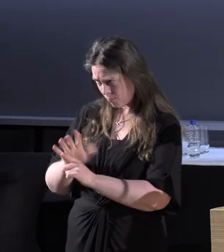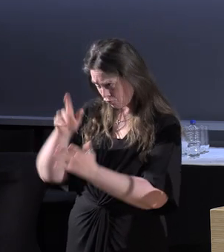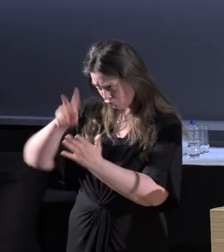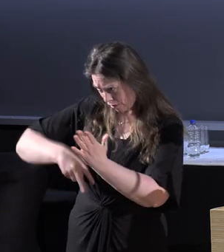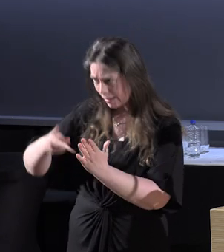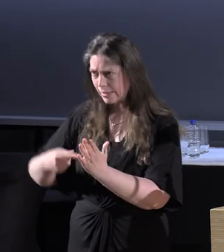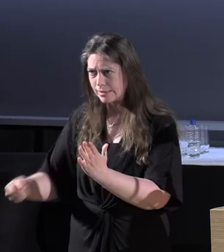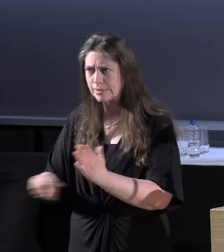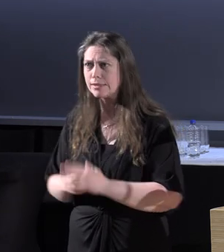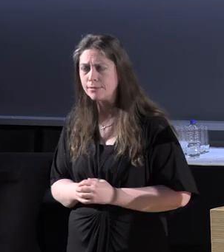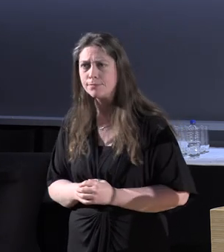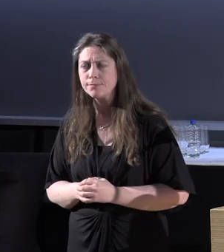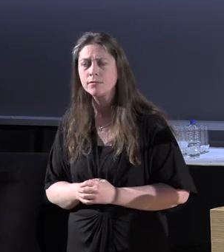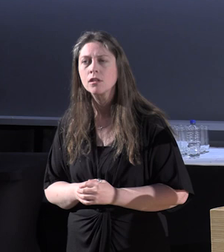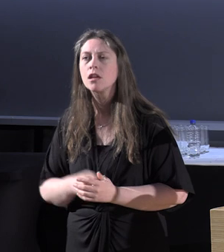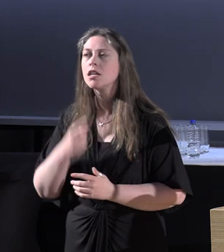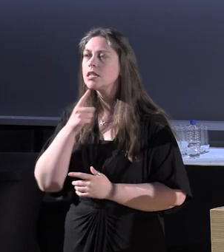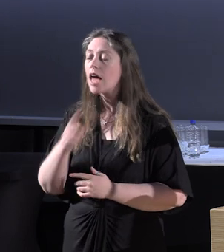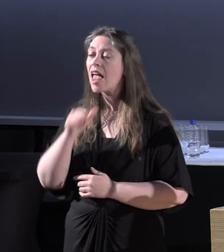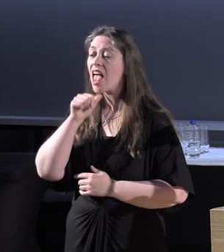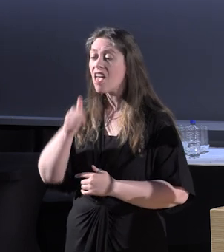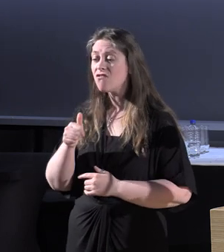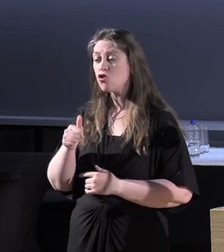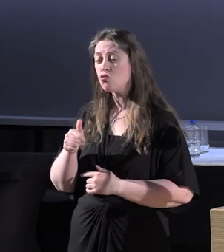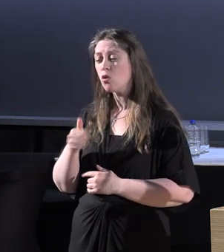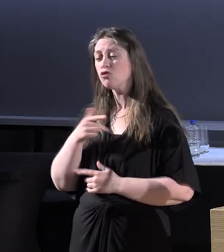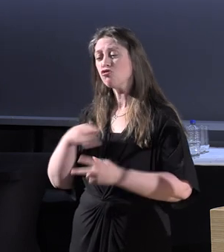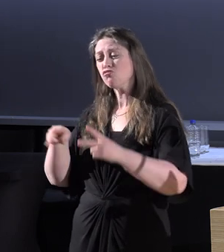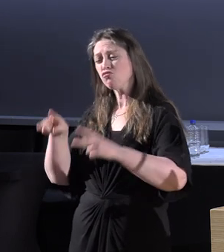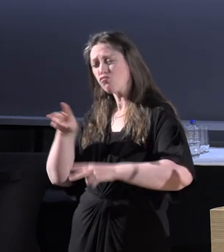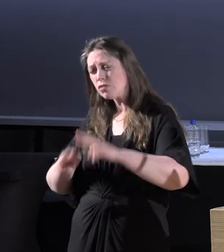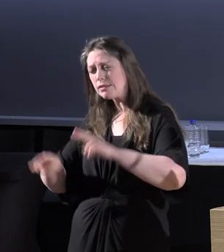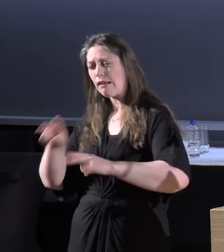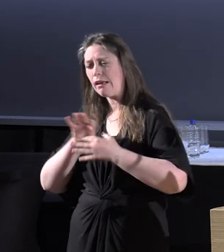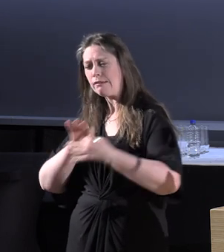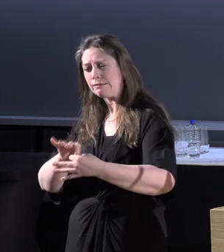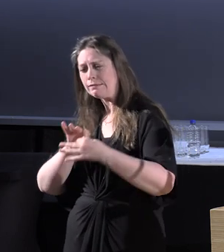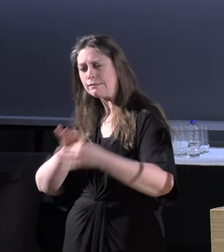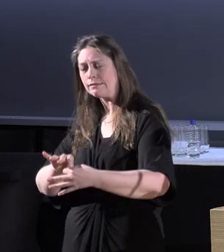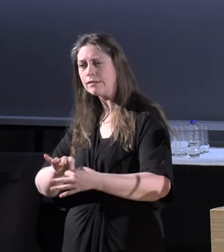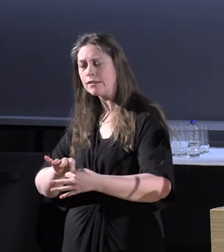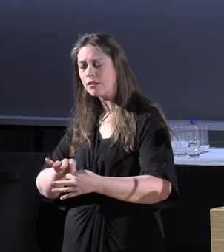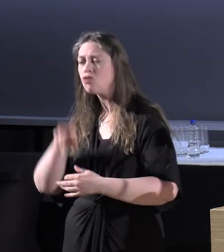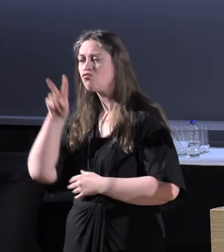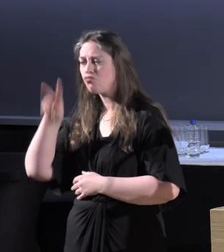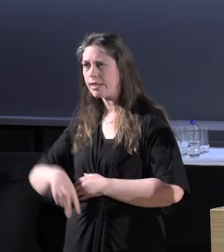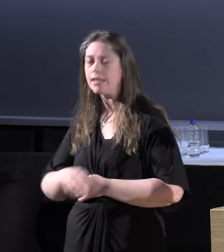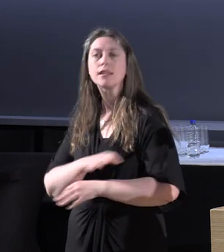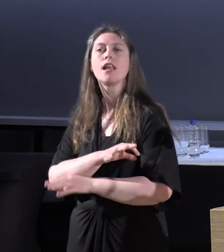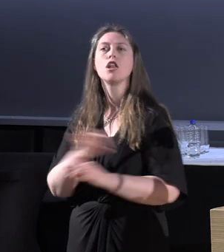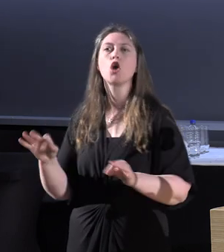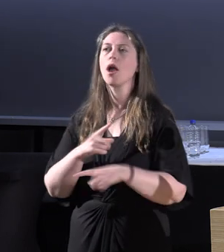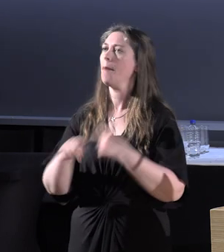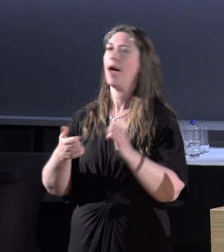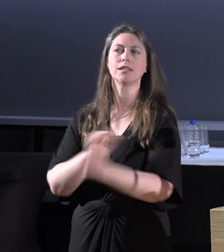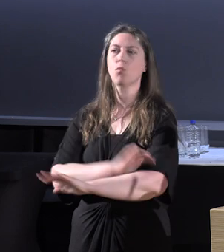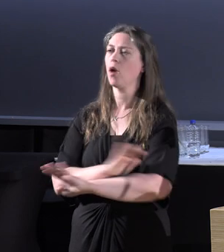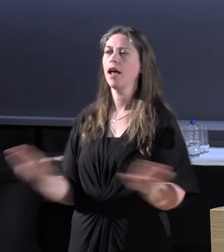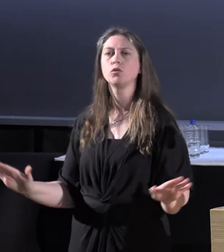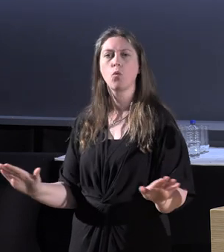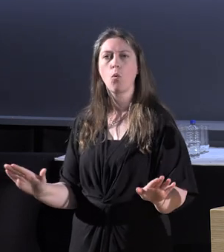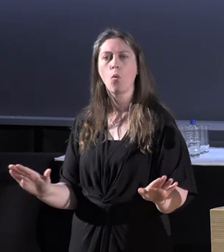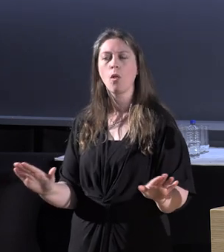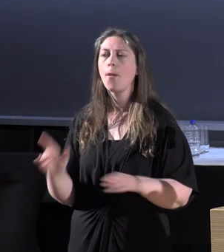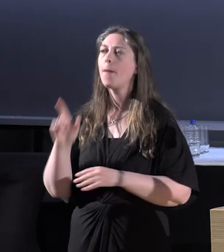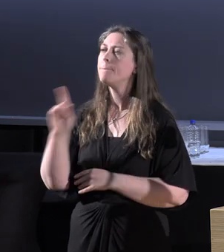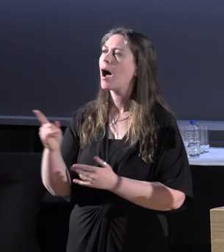and sort of say, this is how you critically engage in disability sport. None of the books is about sport, but they're really,